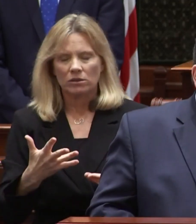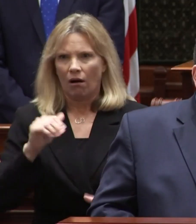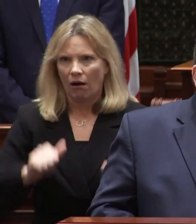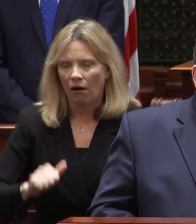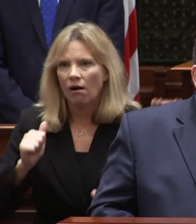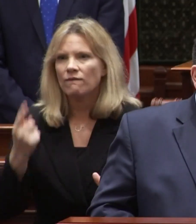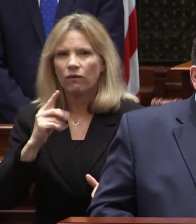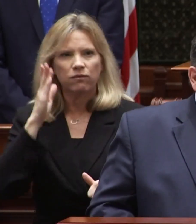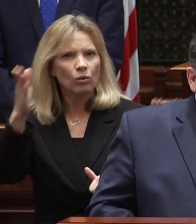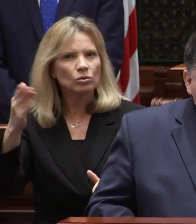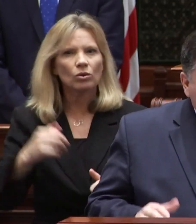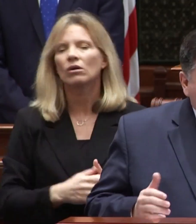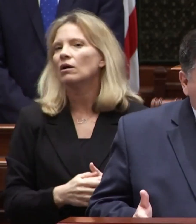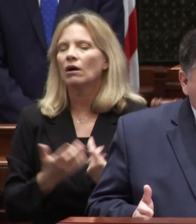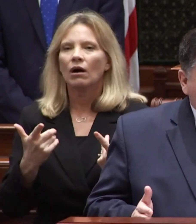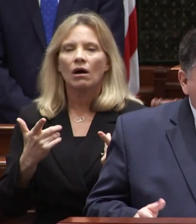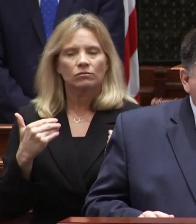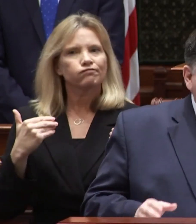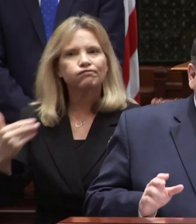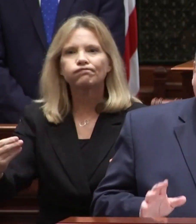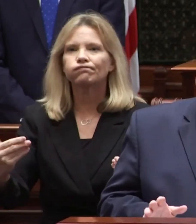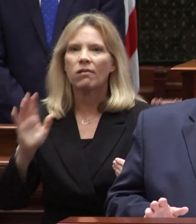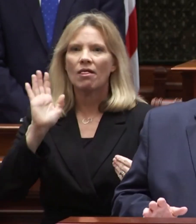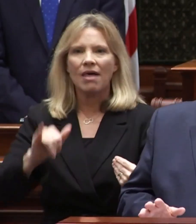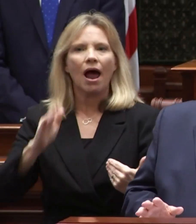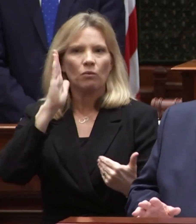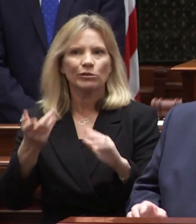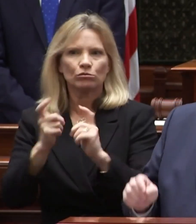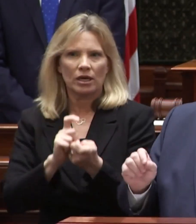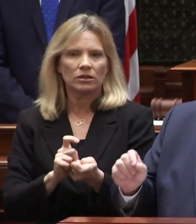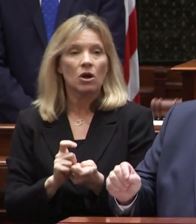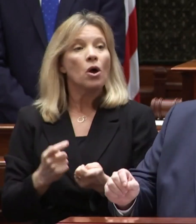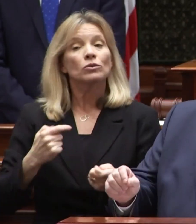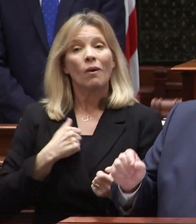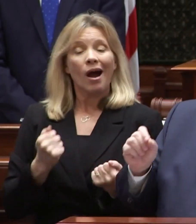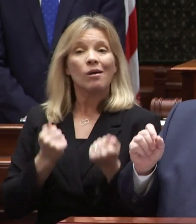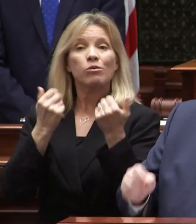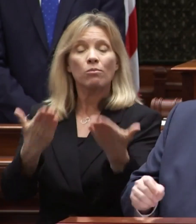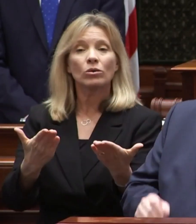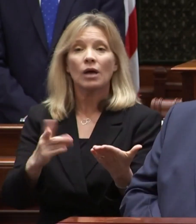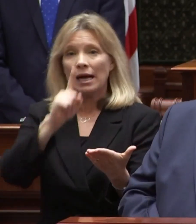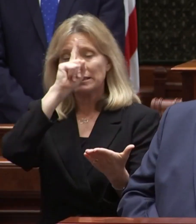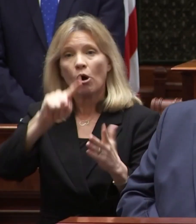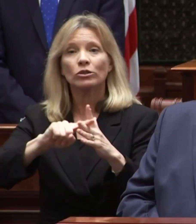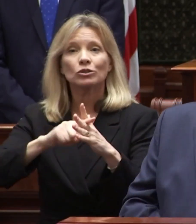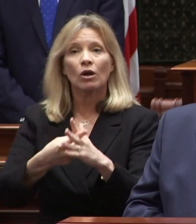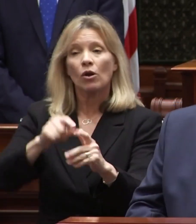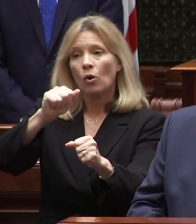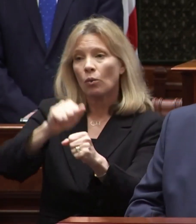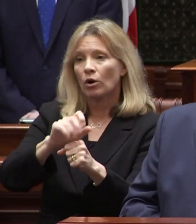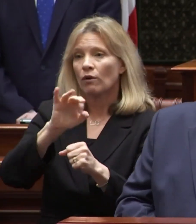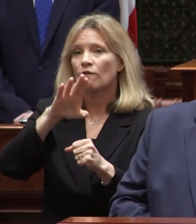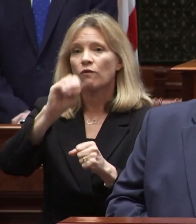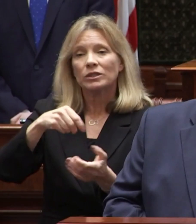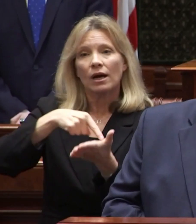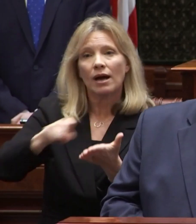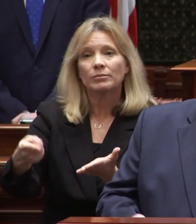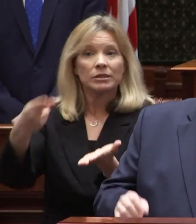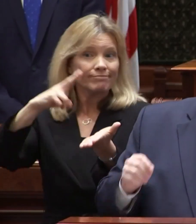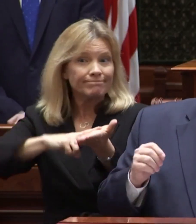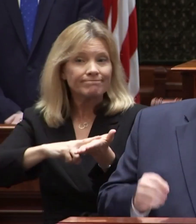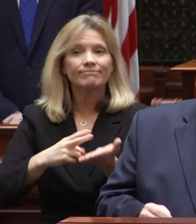uncertainty for the future going forward that's going to change so i propose smart start workforce compensation